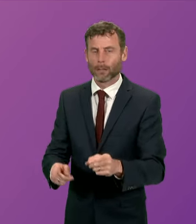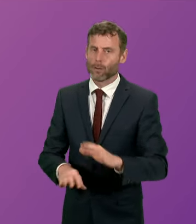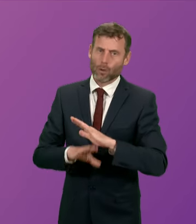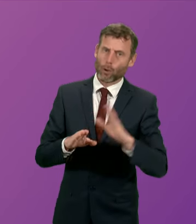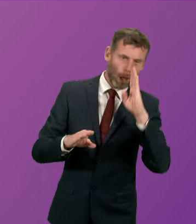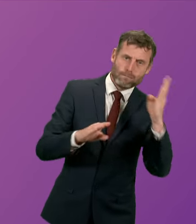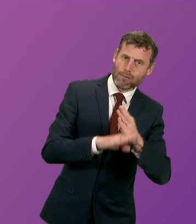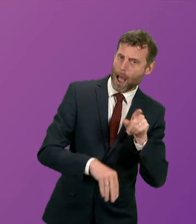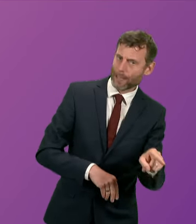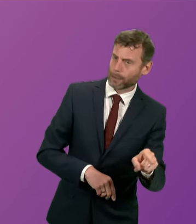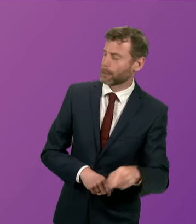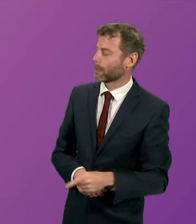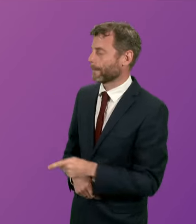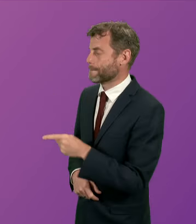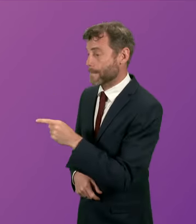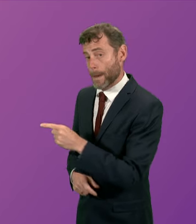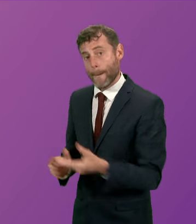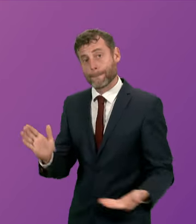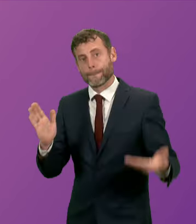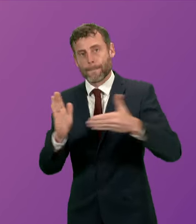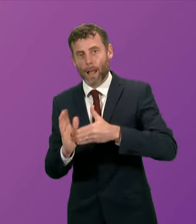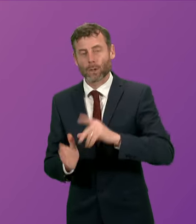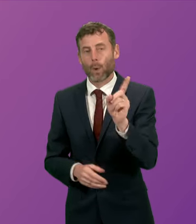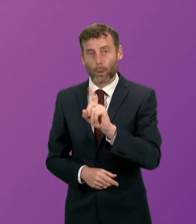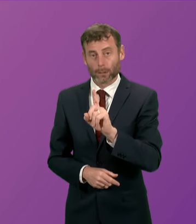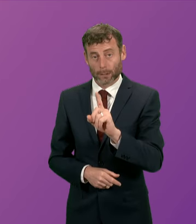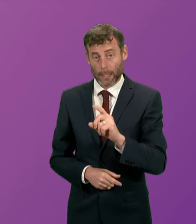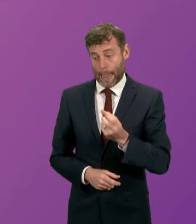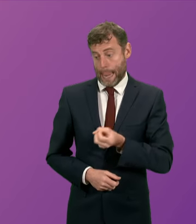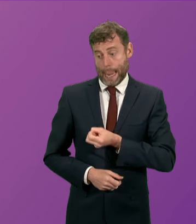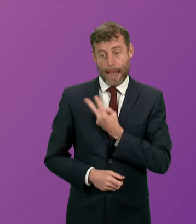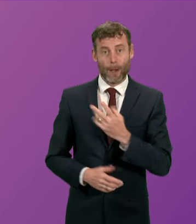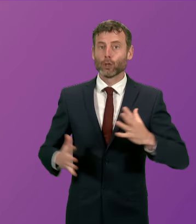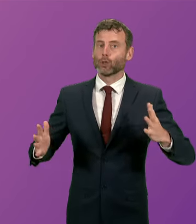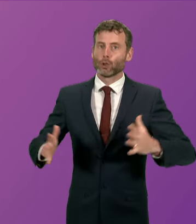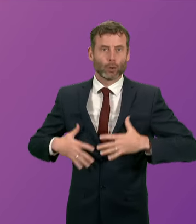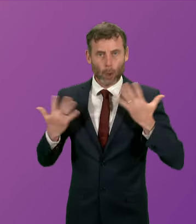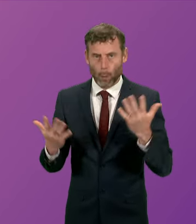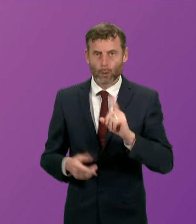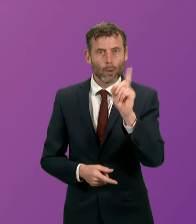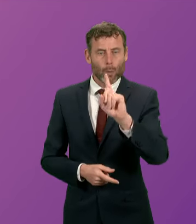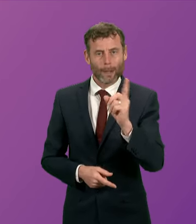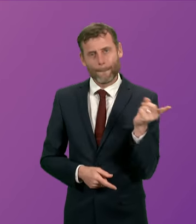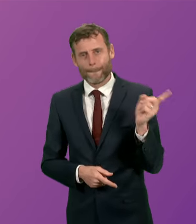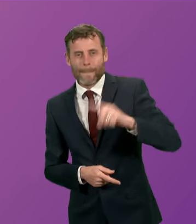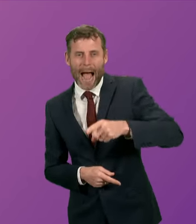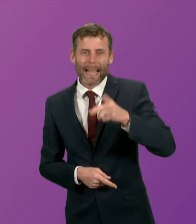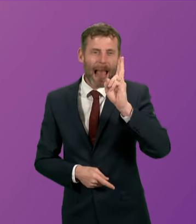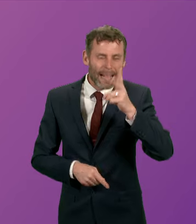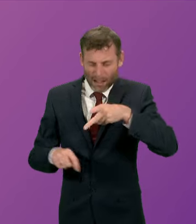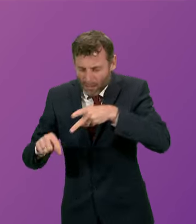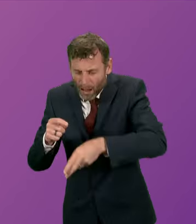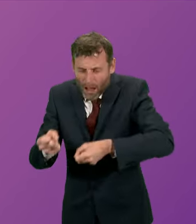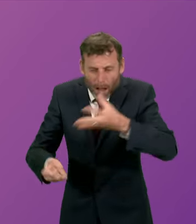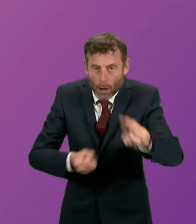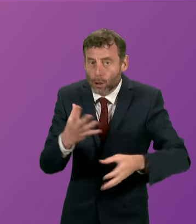another sentence, there will be no return to austerity. So stop the scaremongering, stop the misinformation